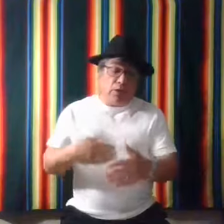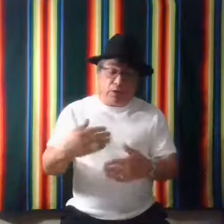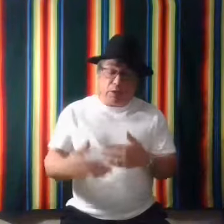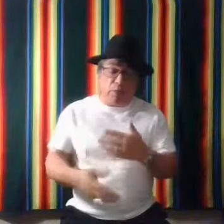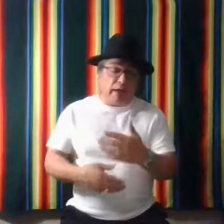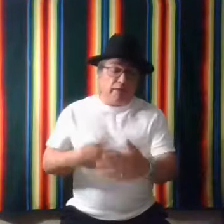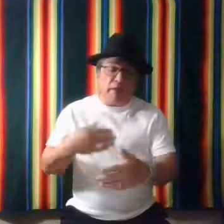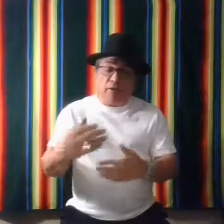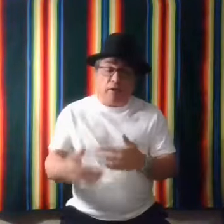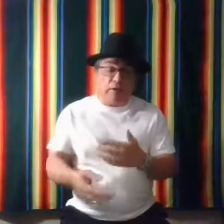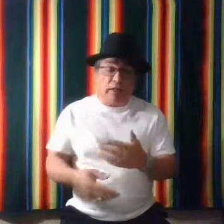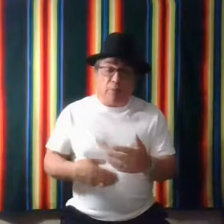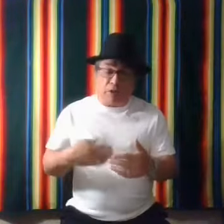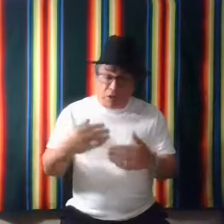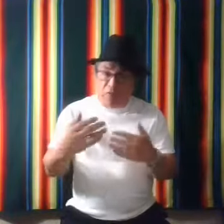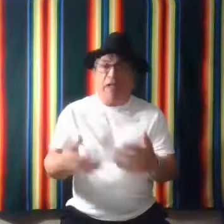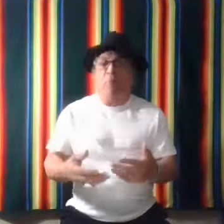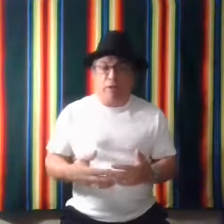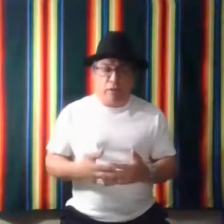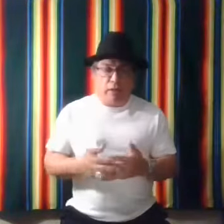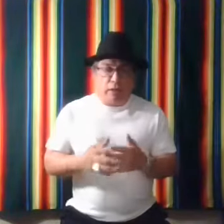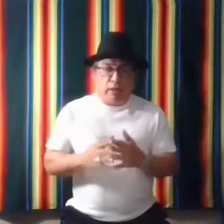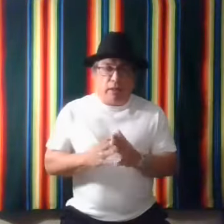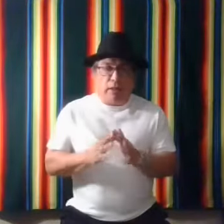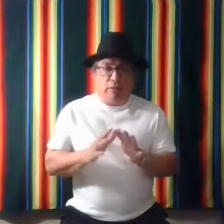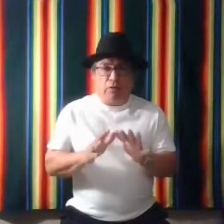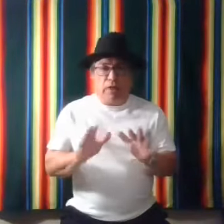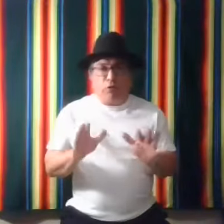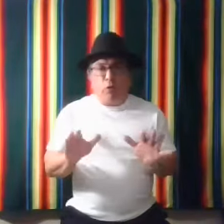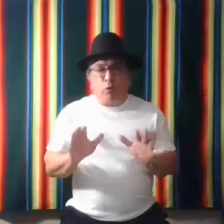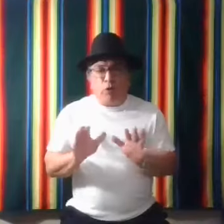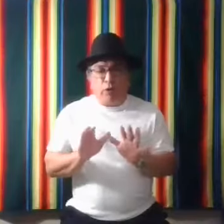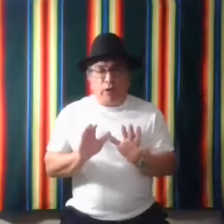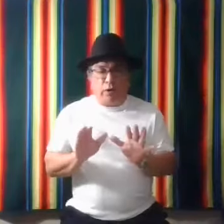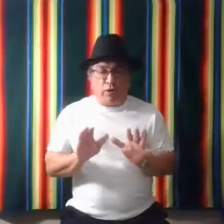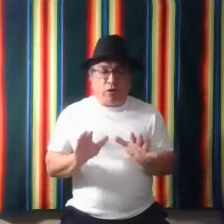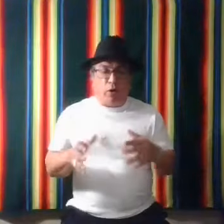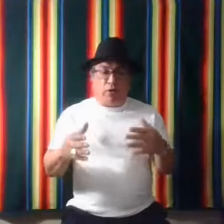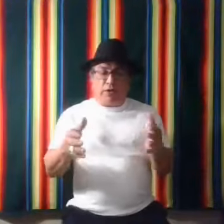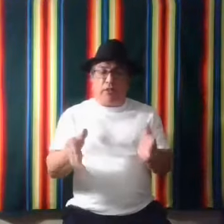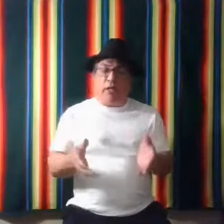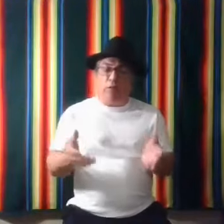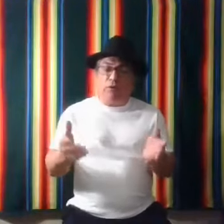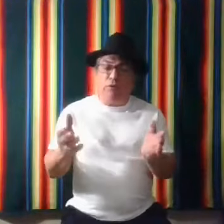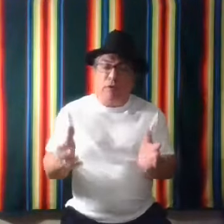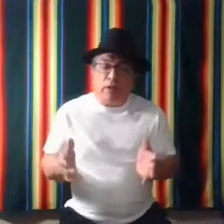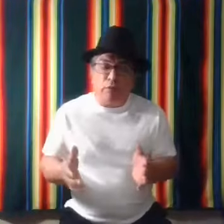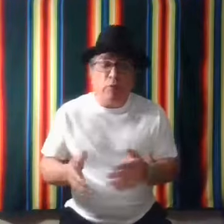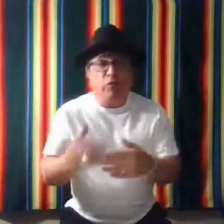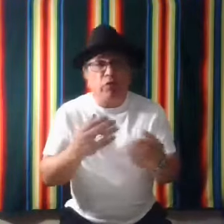he's practicing it all the time and you develop it. And so that's where we're going to go with this sign language. If, if we review